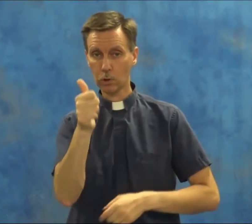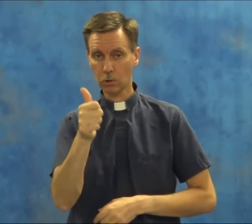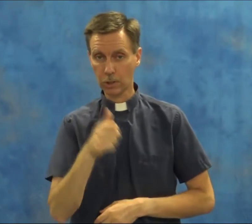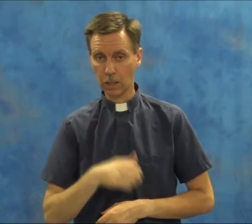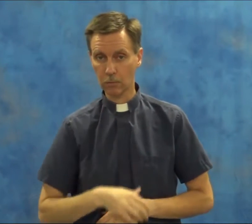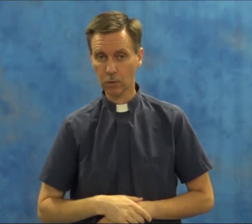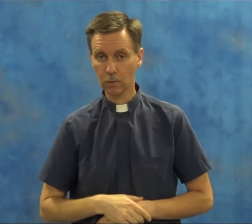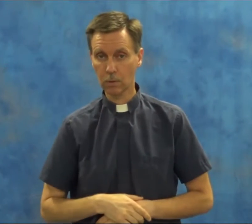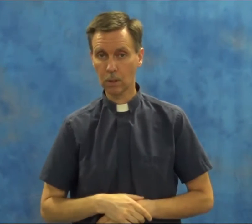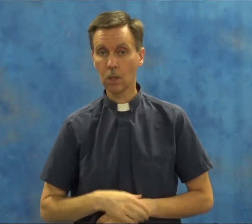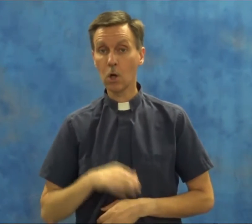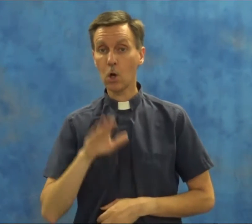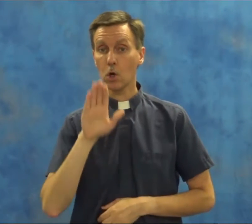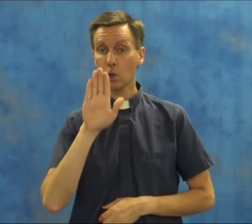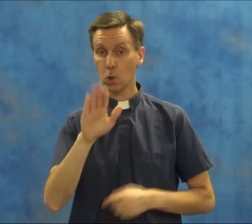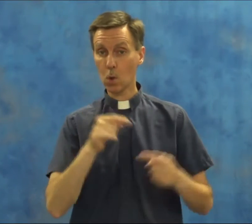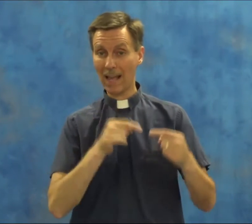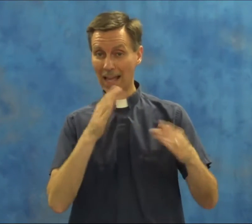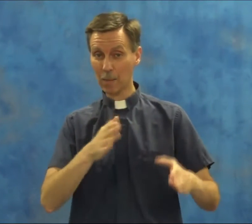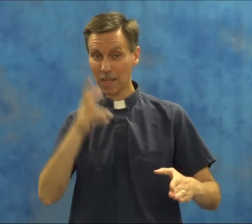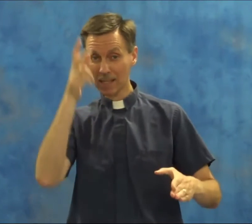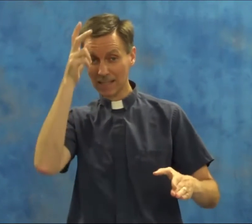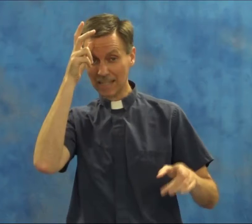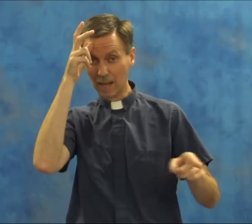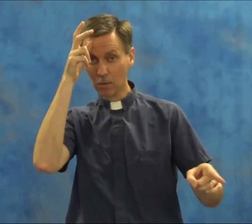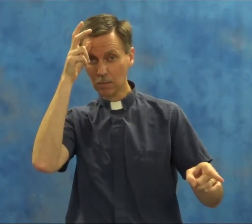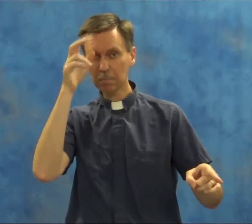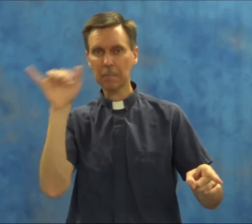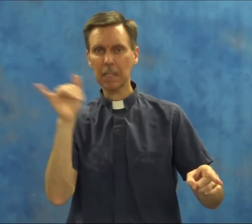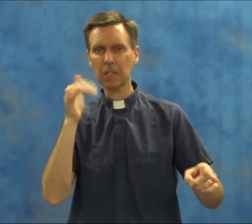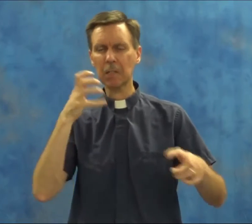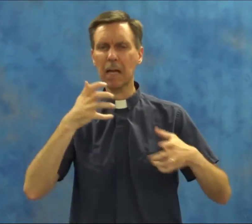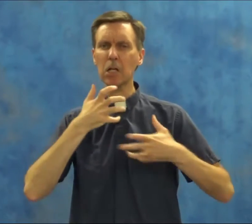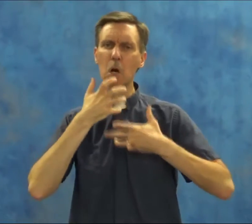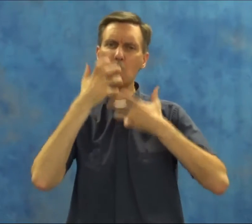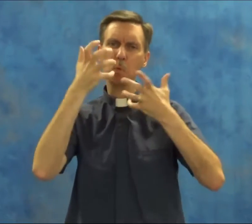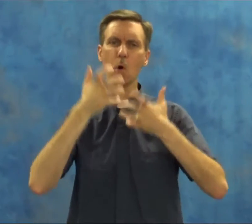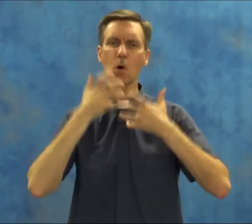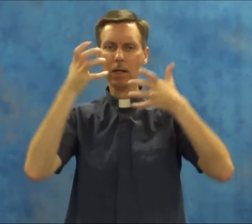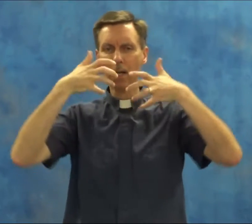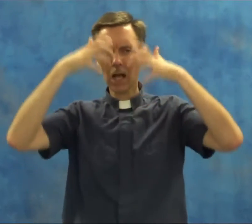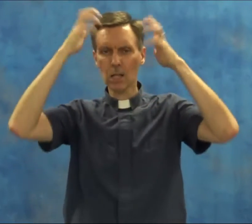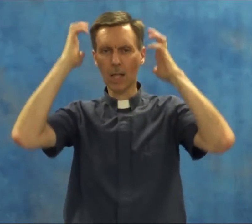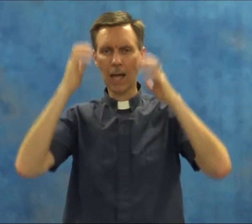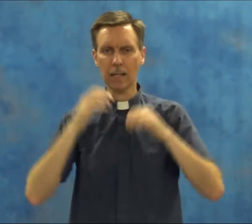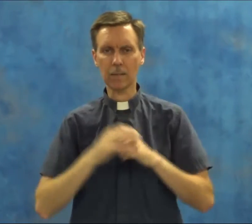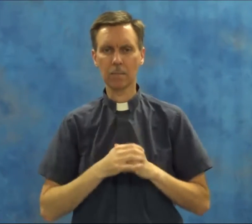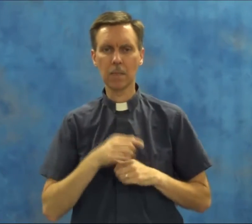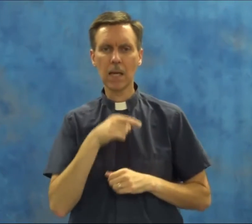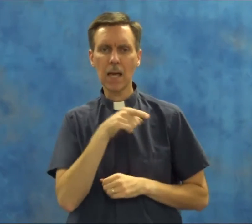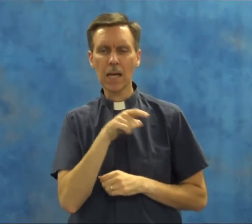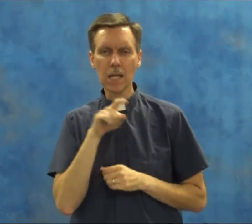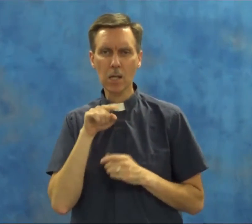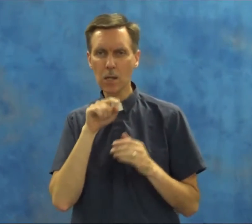yourselves. Your enemy, the devil, is like a roaring lion. He